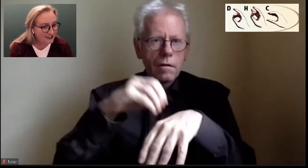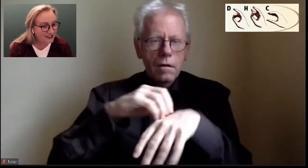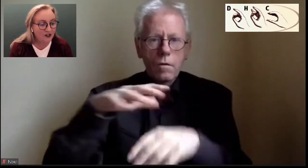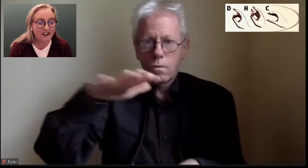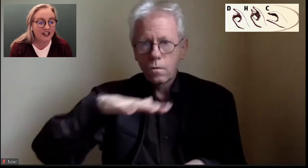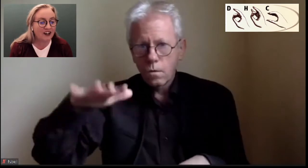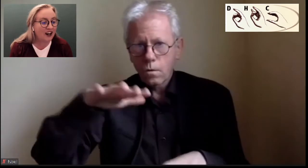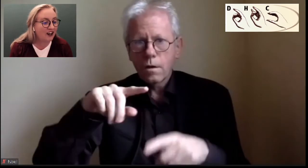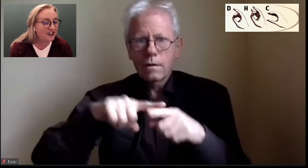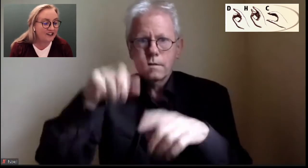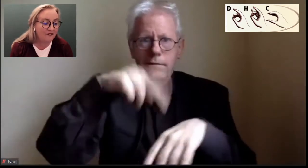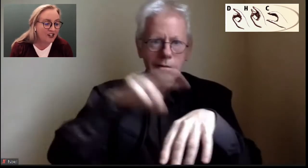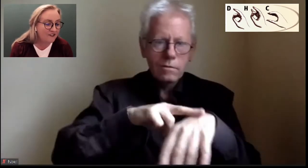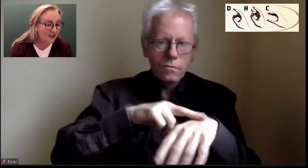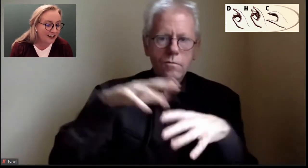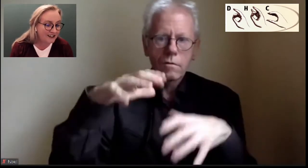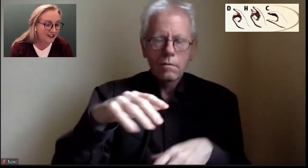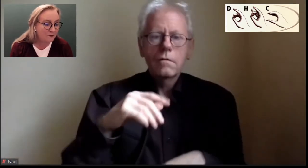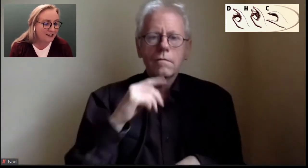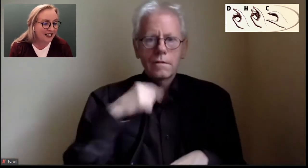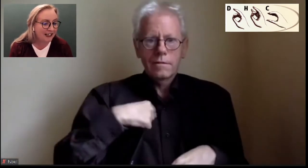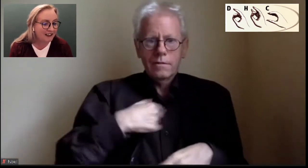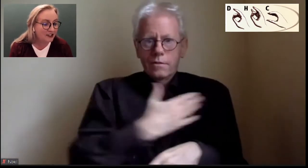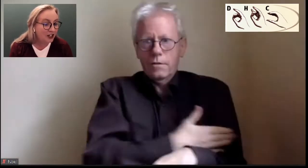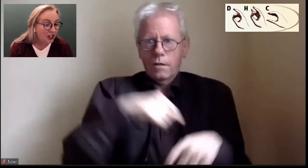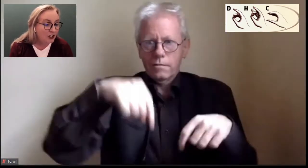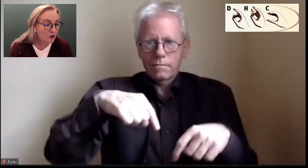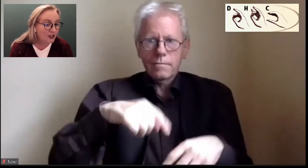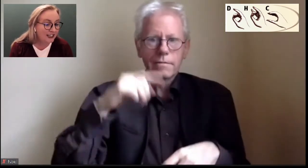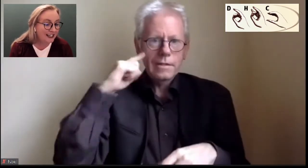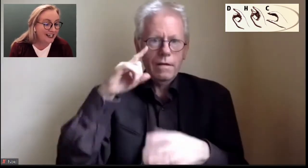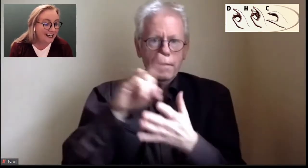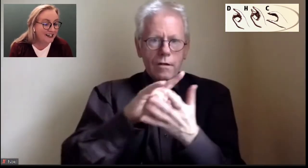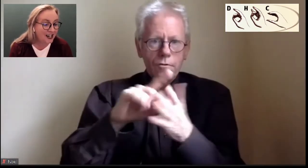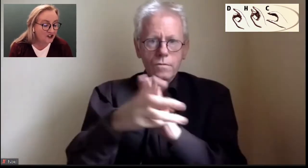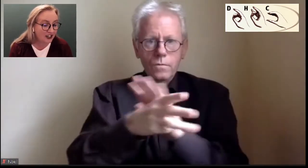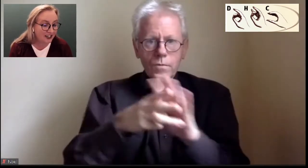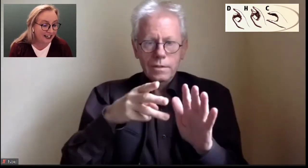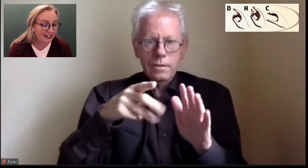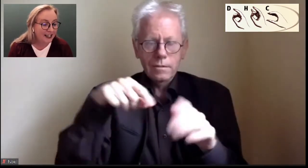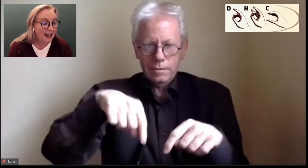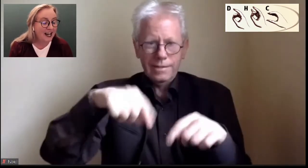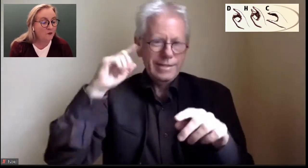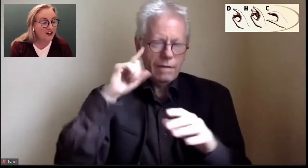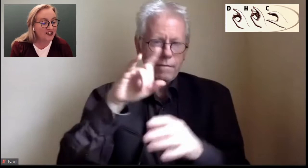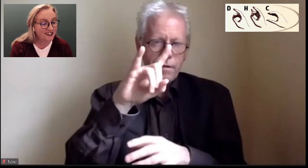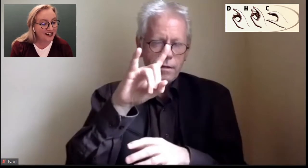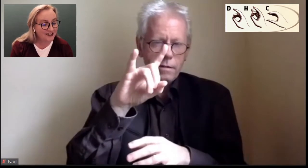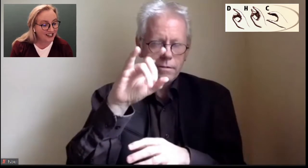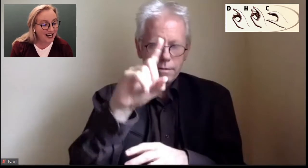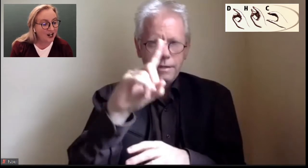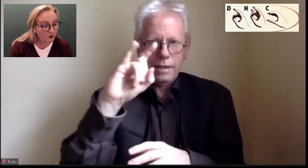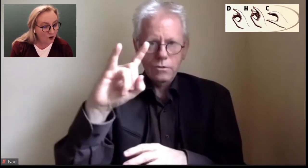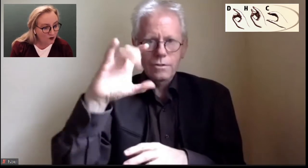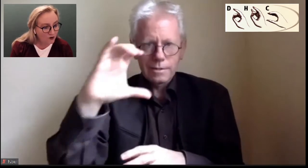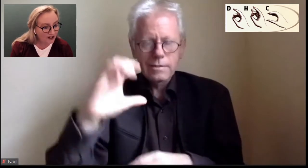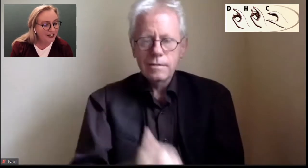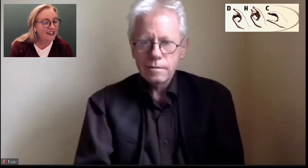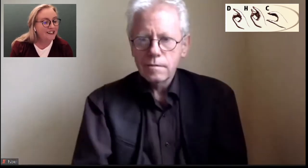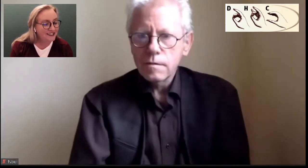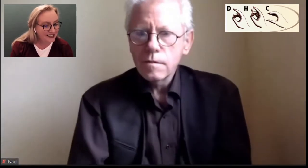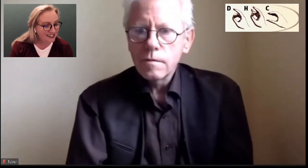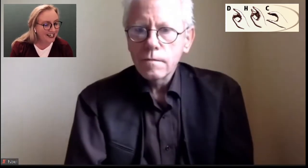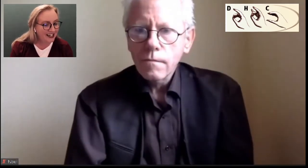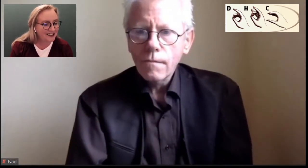of August. So there are different events that are being held locally and nationally. And we're starting our